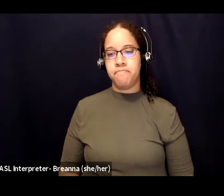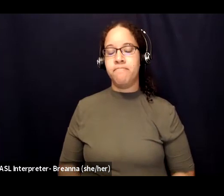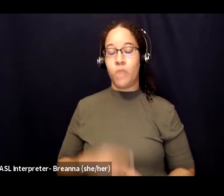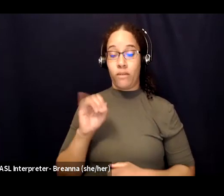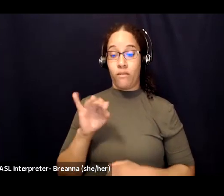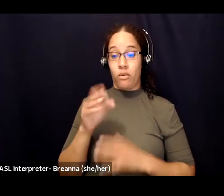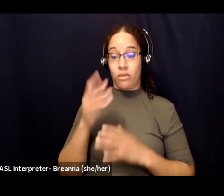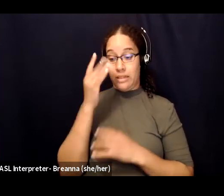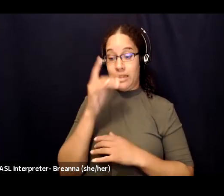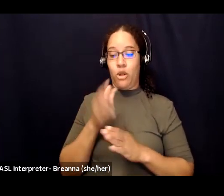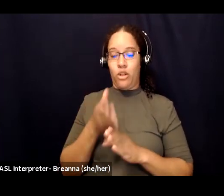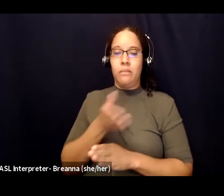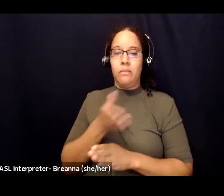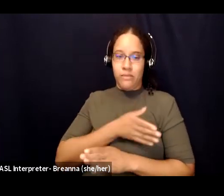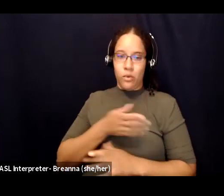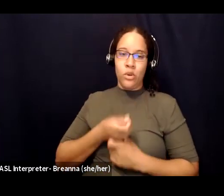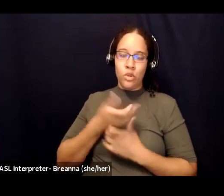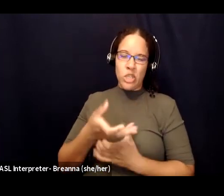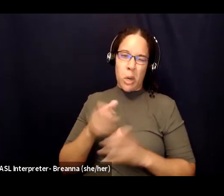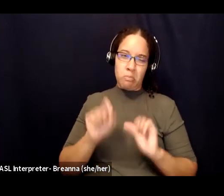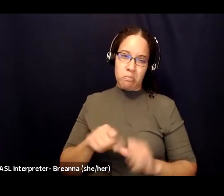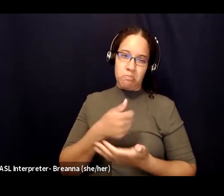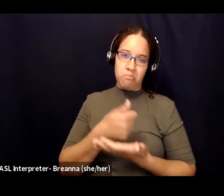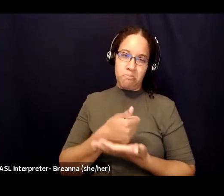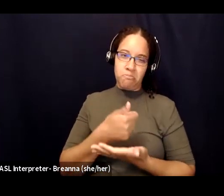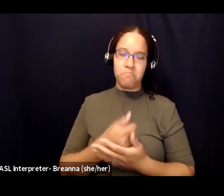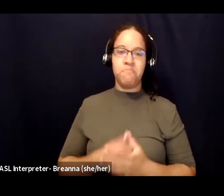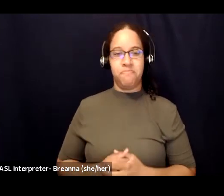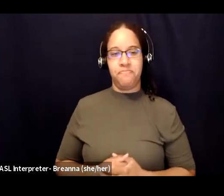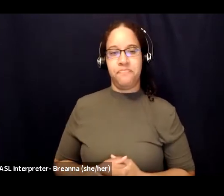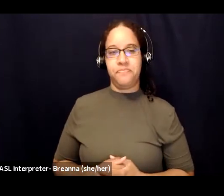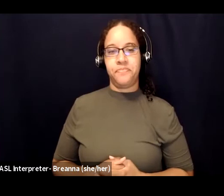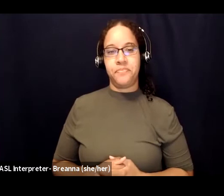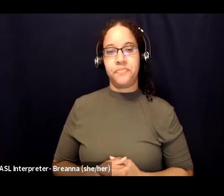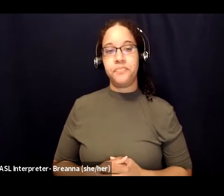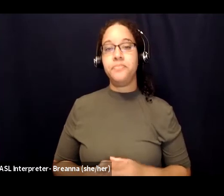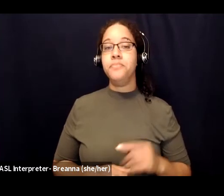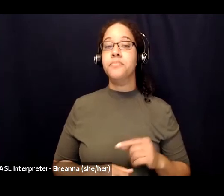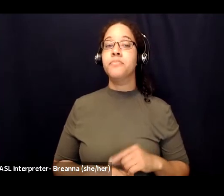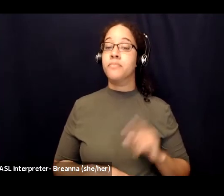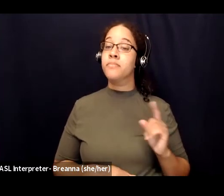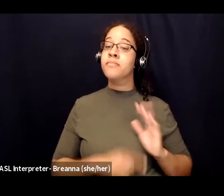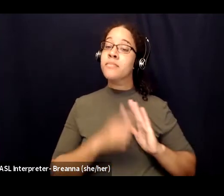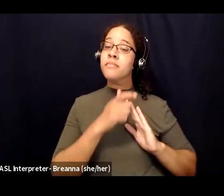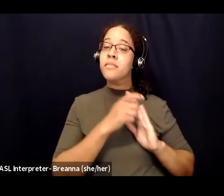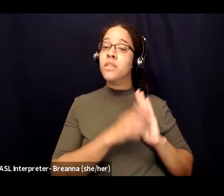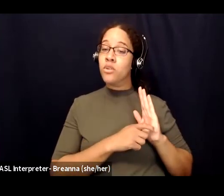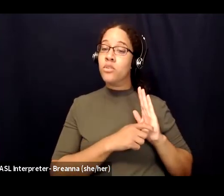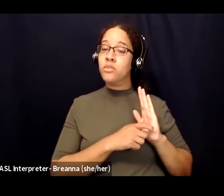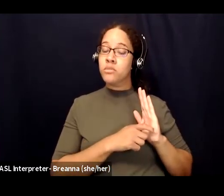and then this article also shared a lot of different potential emotions that the